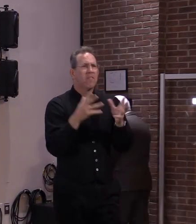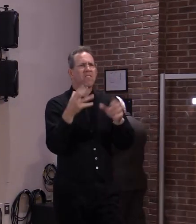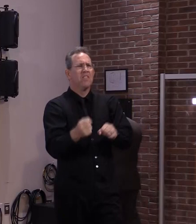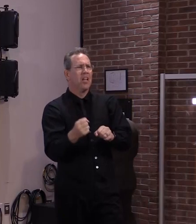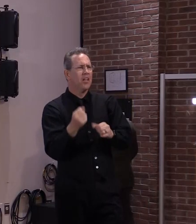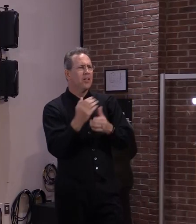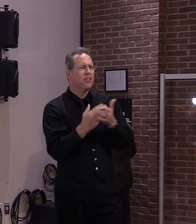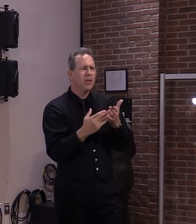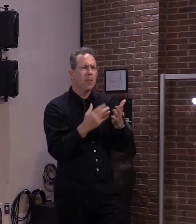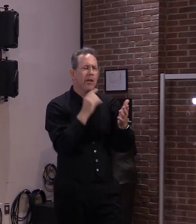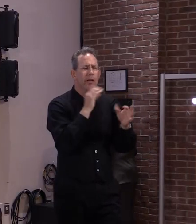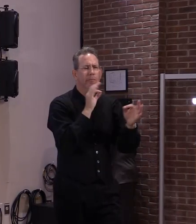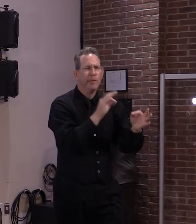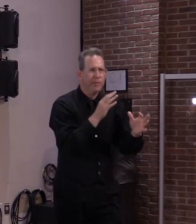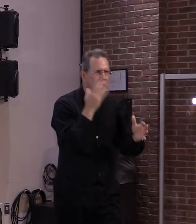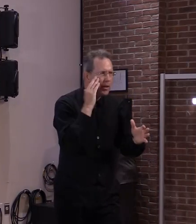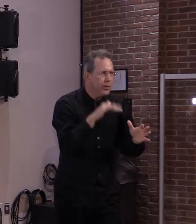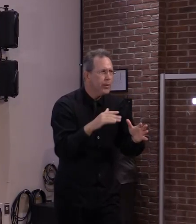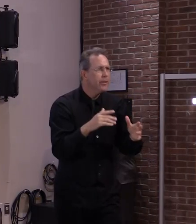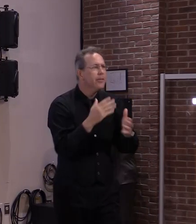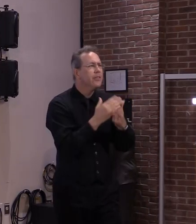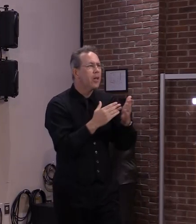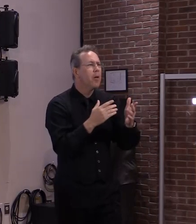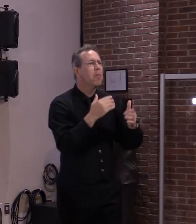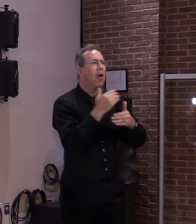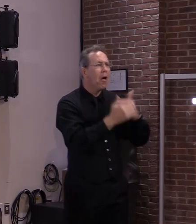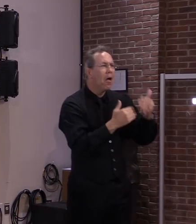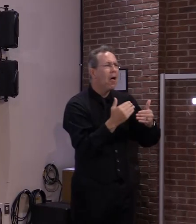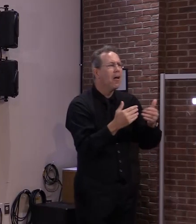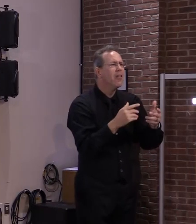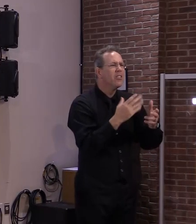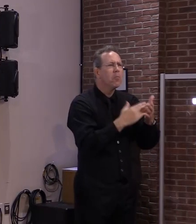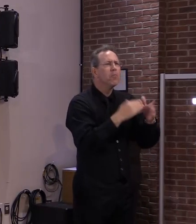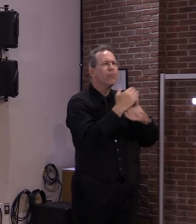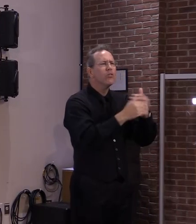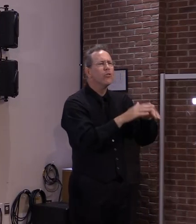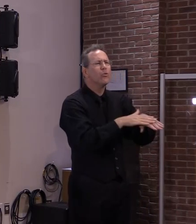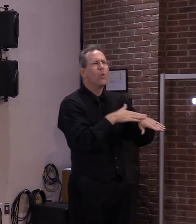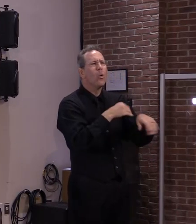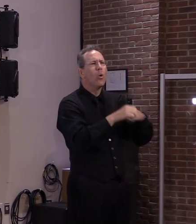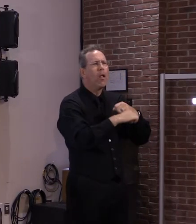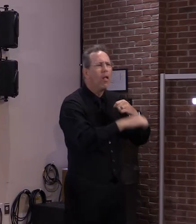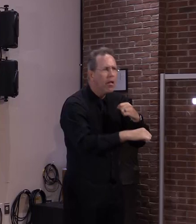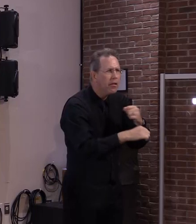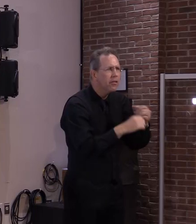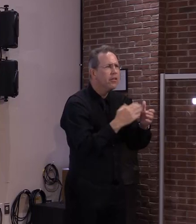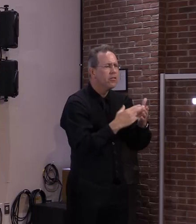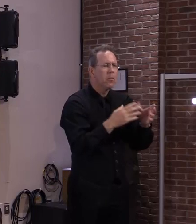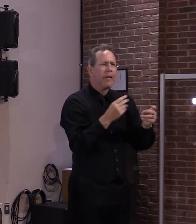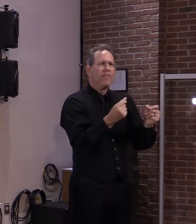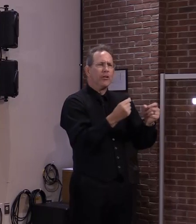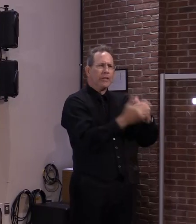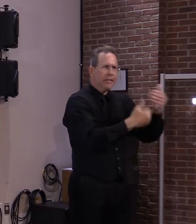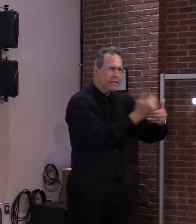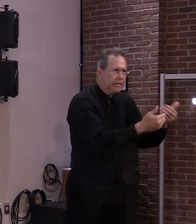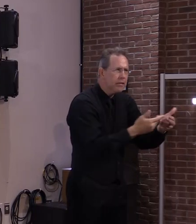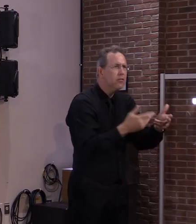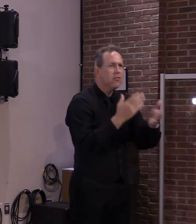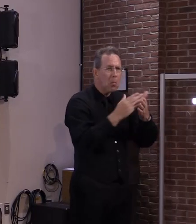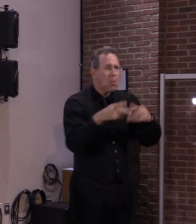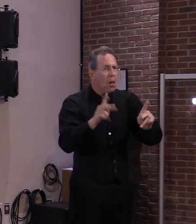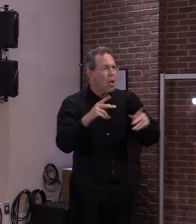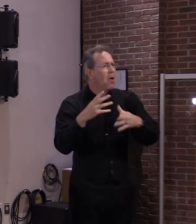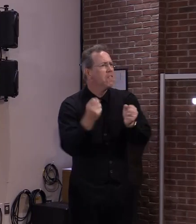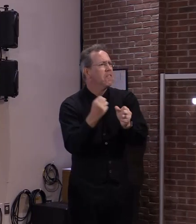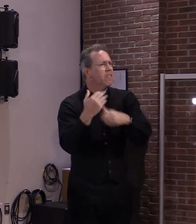efficient permitting regulations to allow the housing to be built quicker in the areas we want. You know, all I can